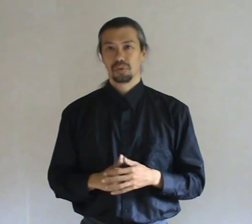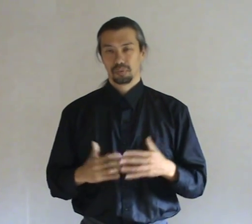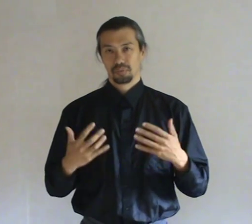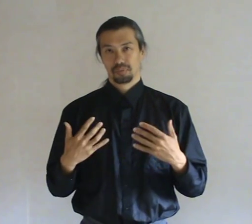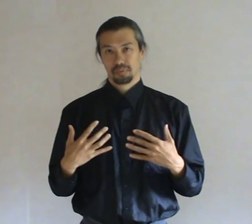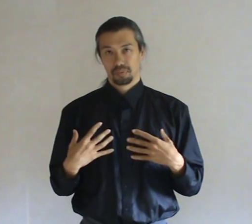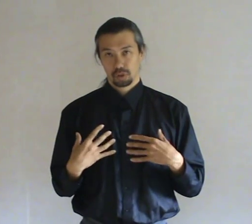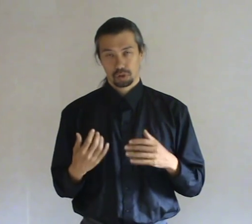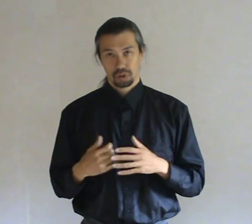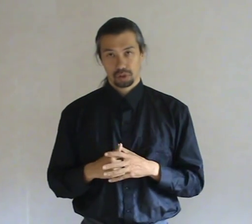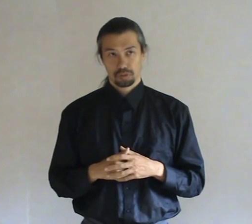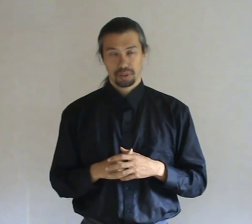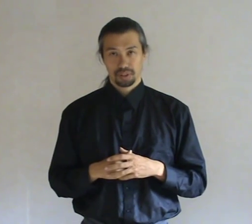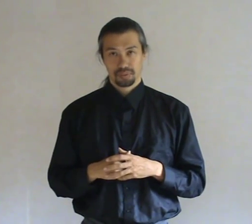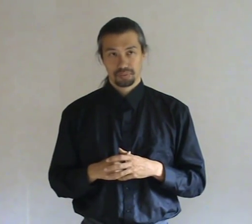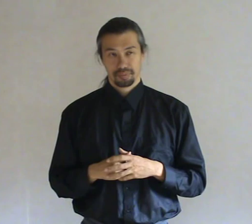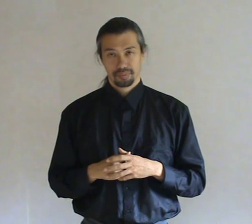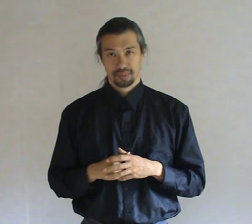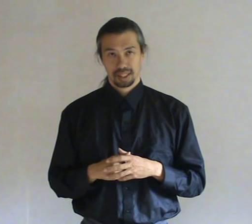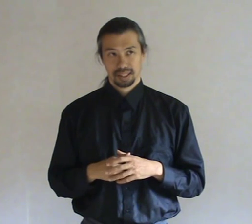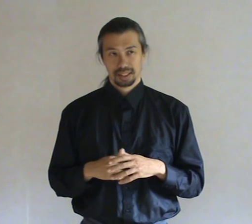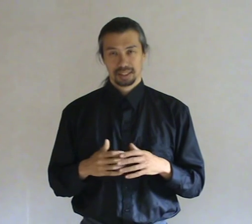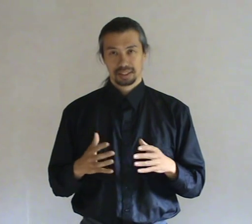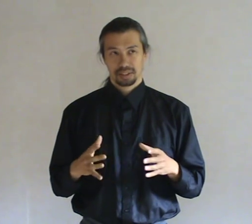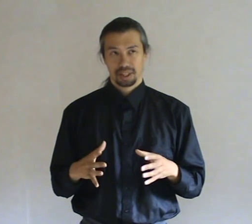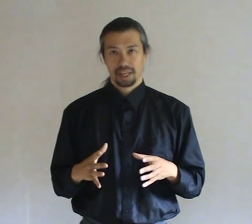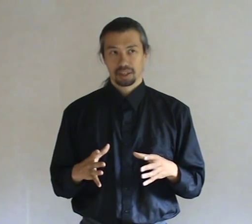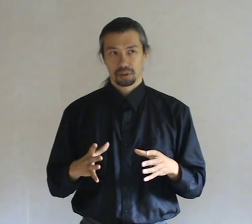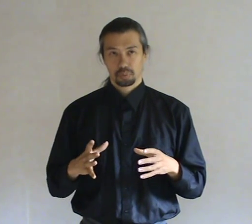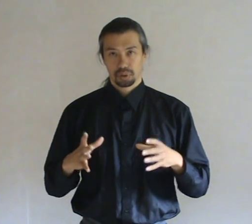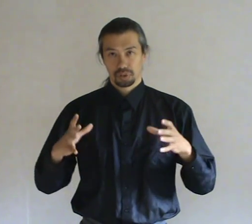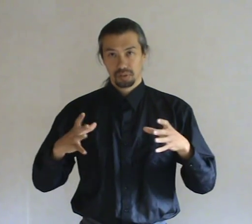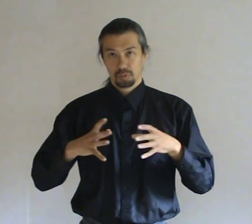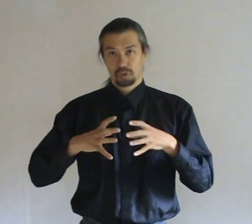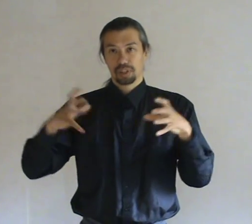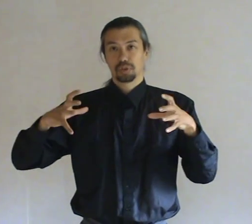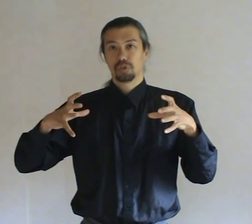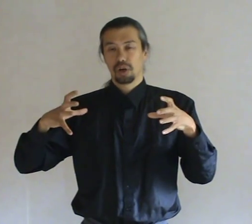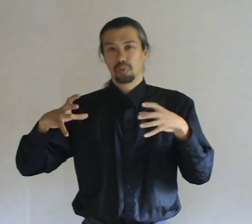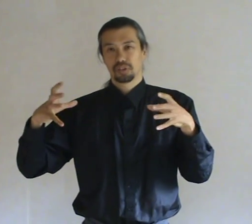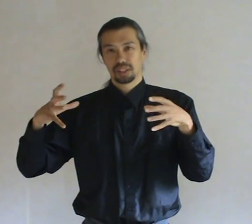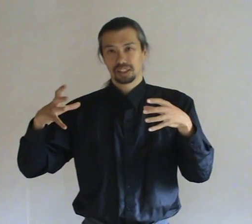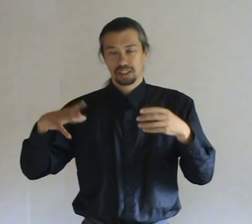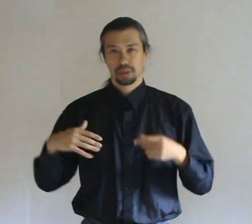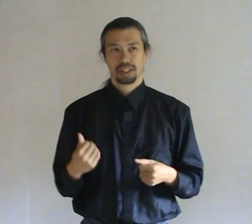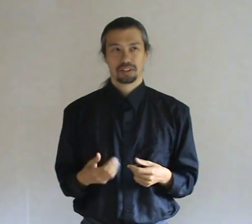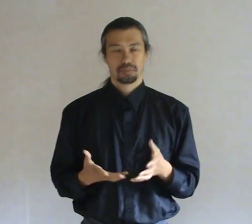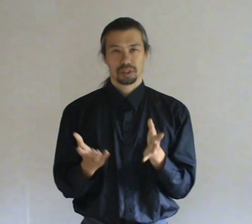To your own spirit. So the anger. Will try to grow. Once it gets stimulated. But